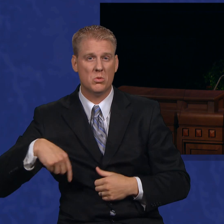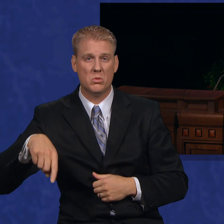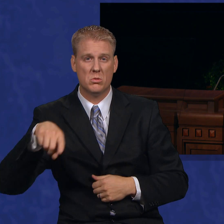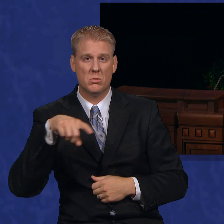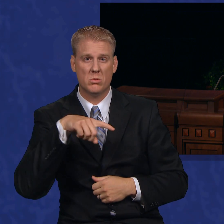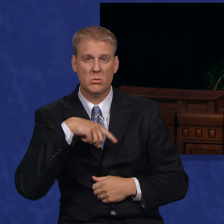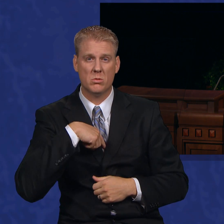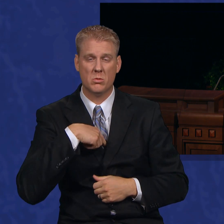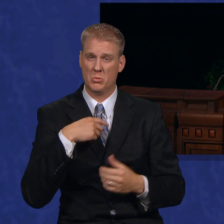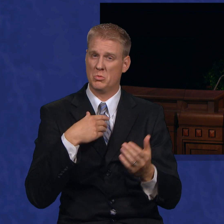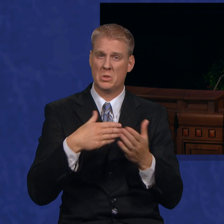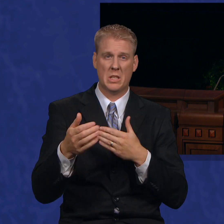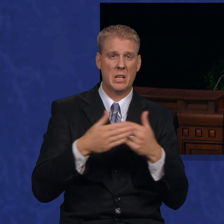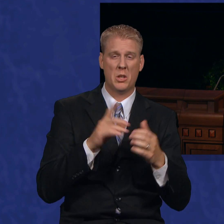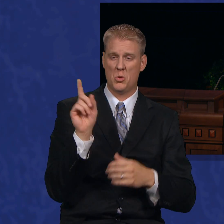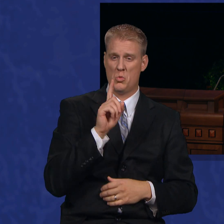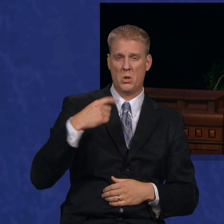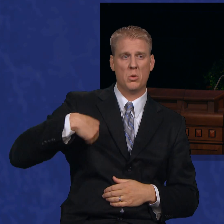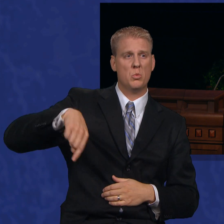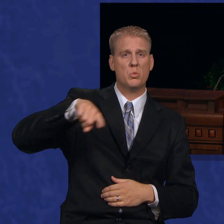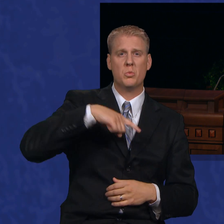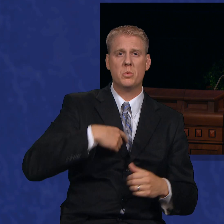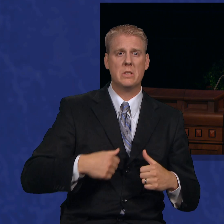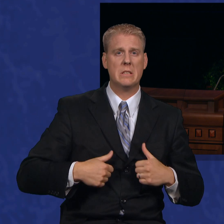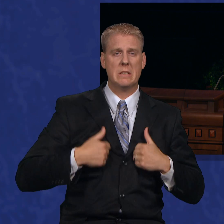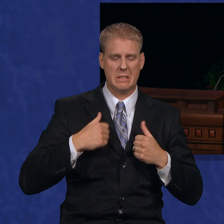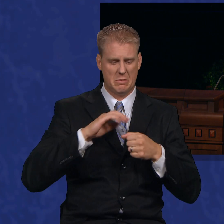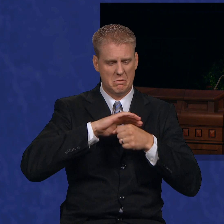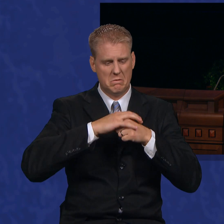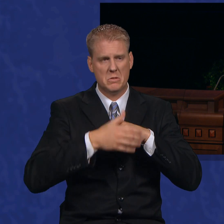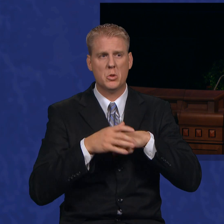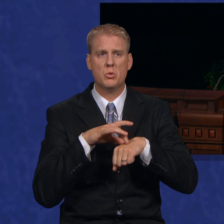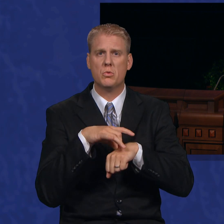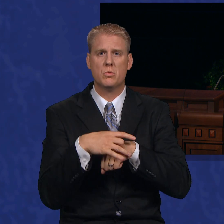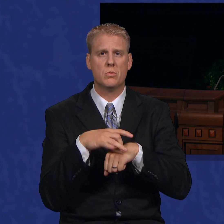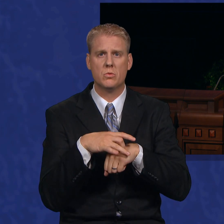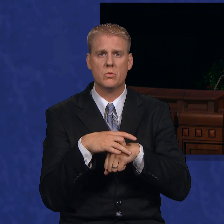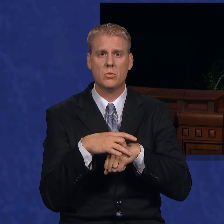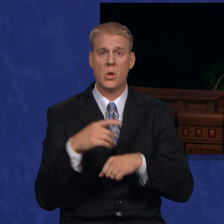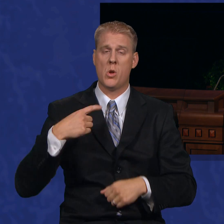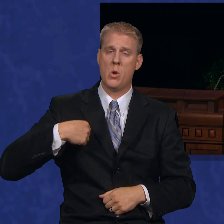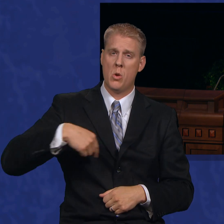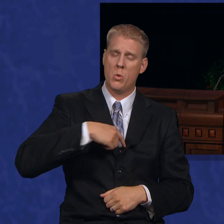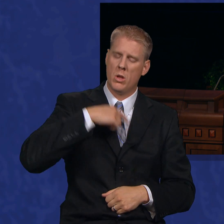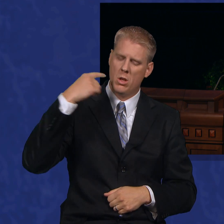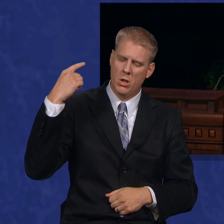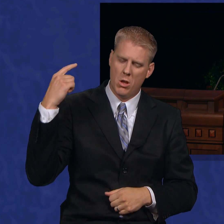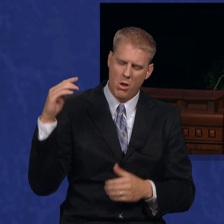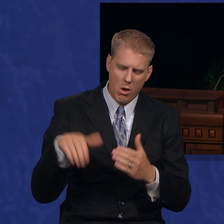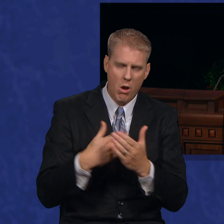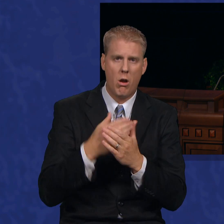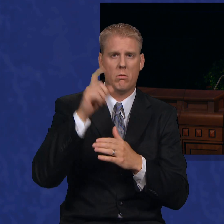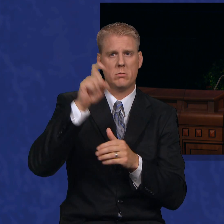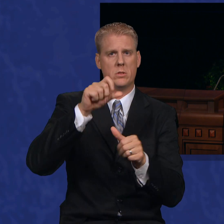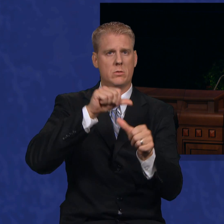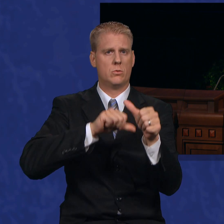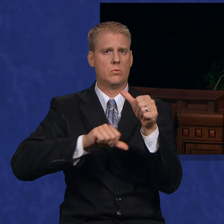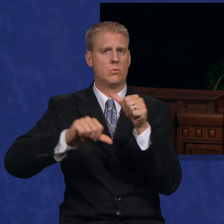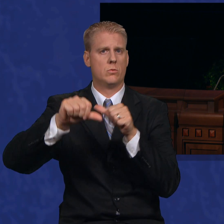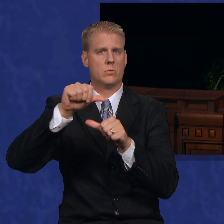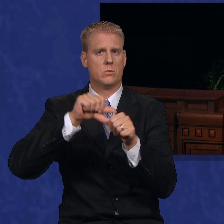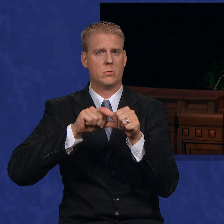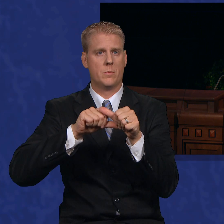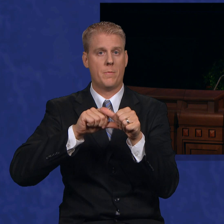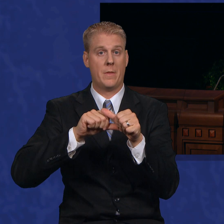regardless of where we live on this globe, we all need each other. For it is